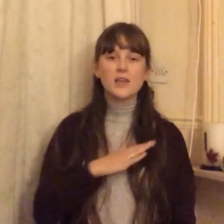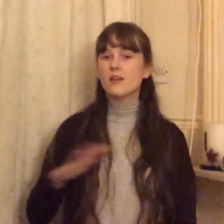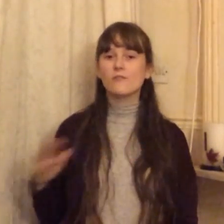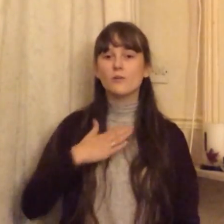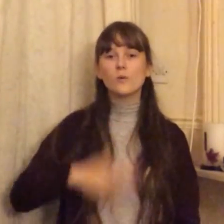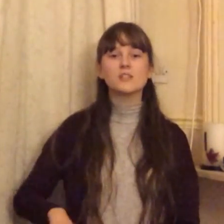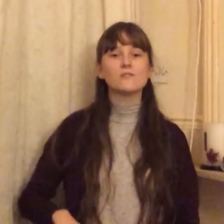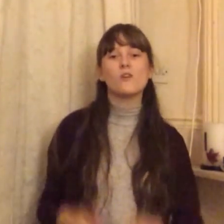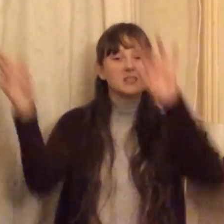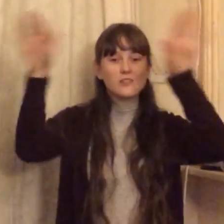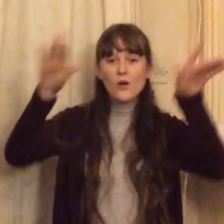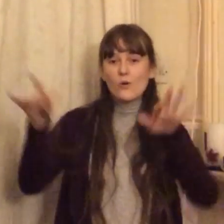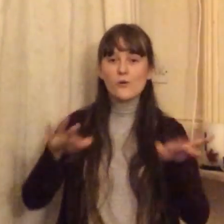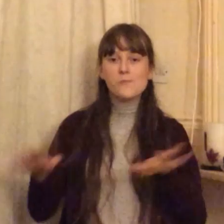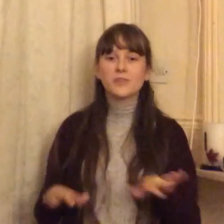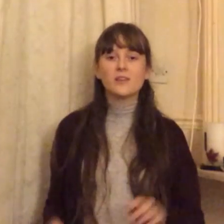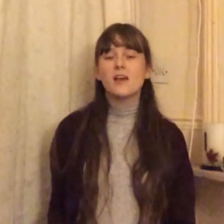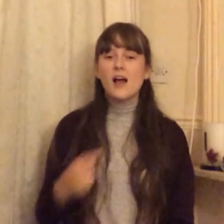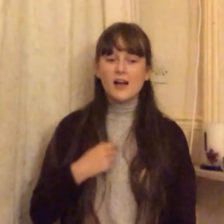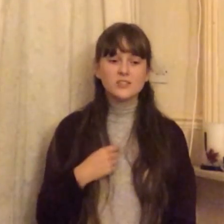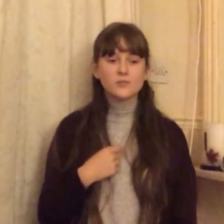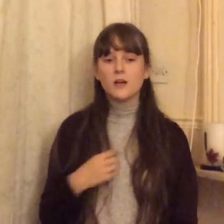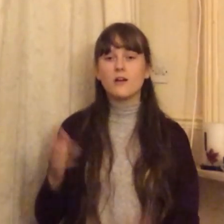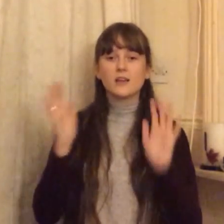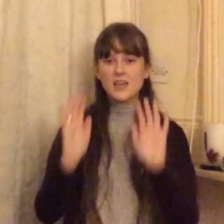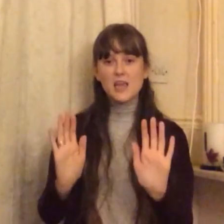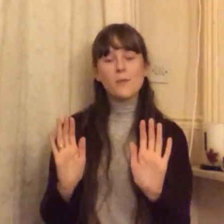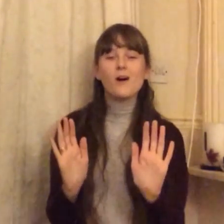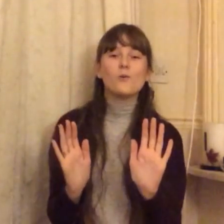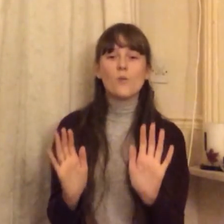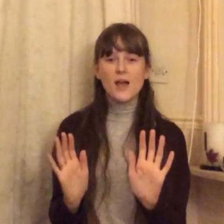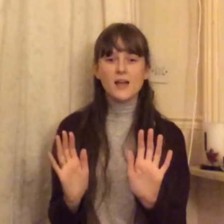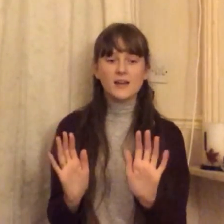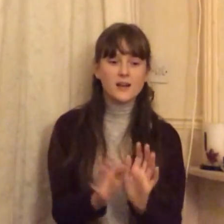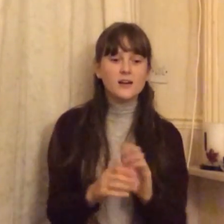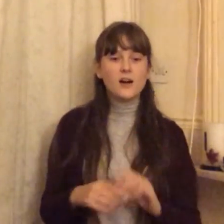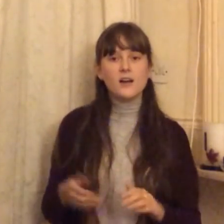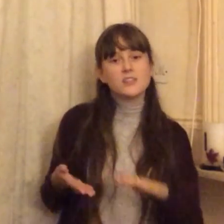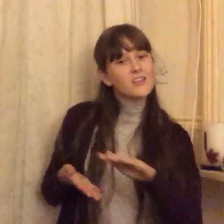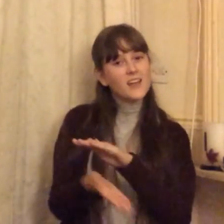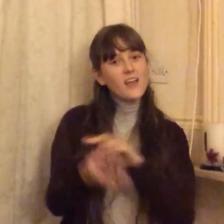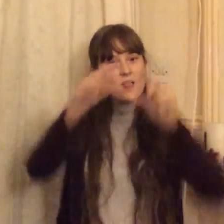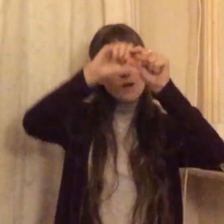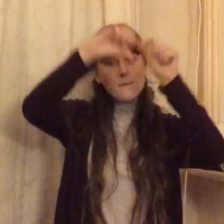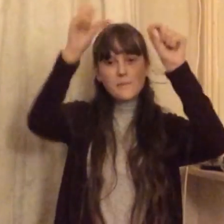even wish for snow And I I just wanna keep on waiting Underneath the